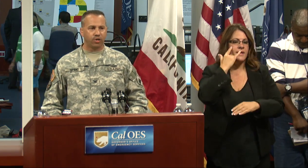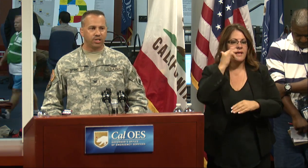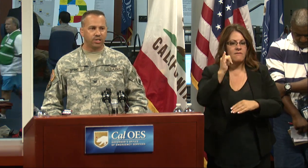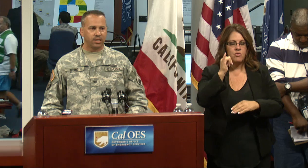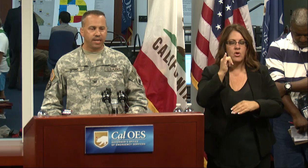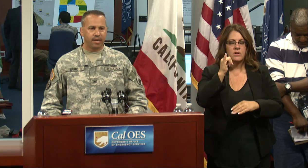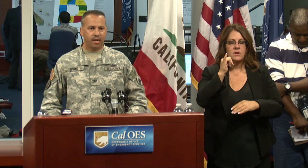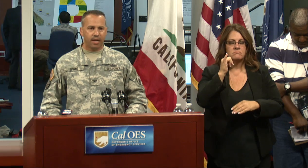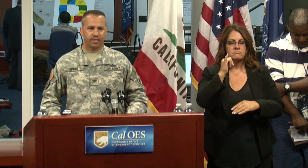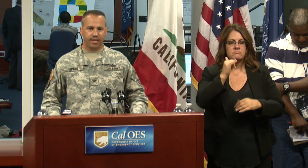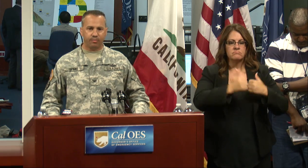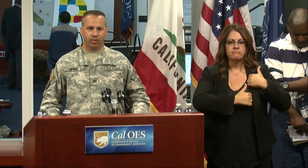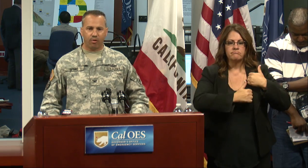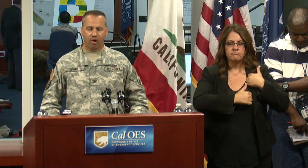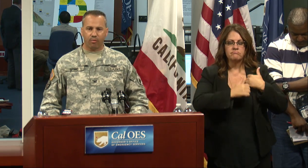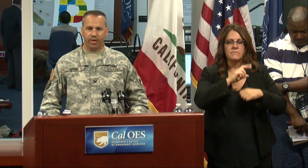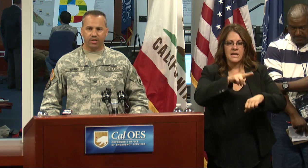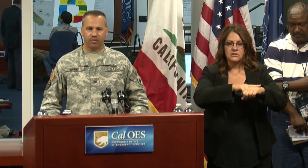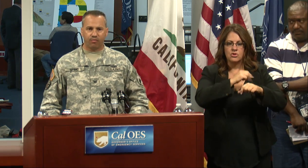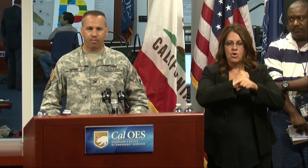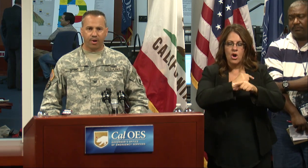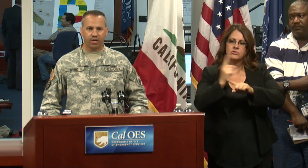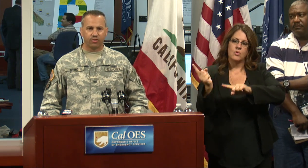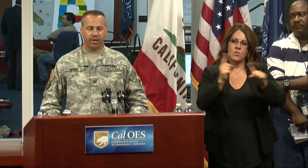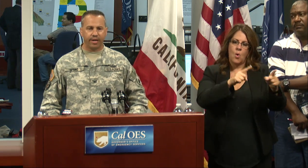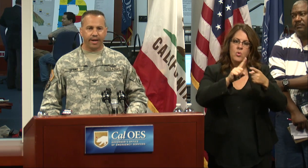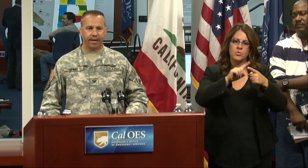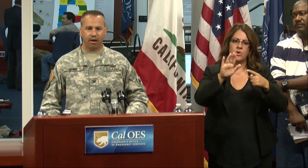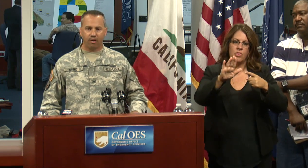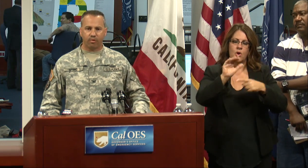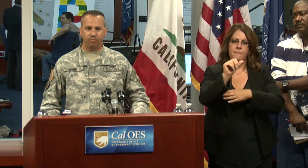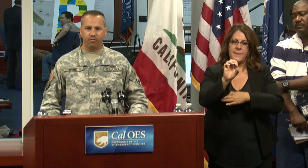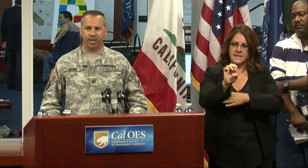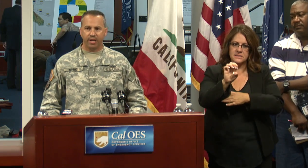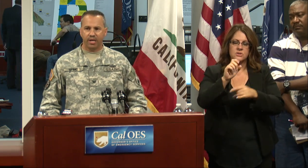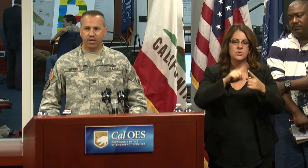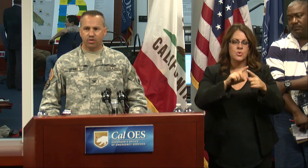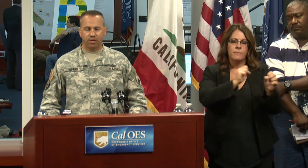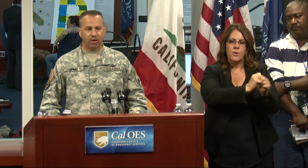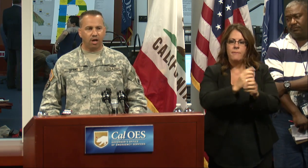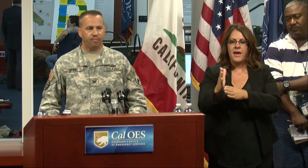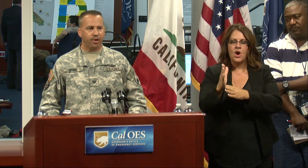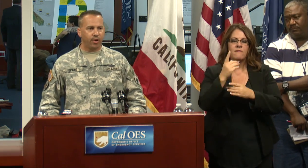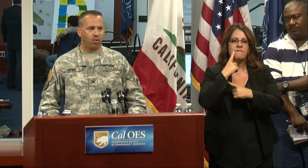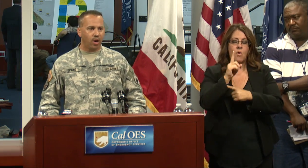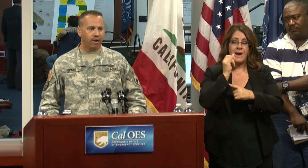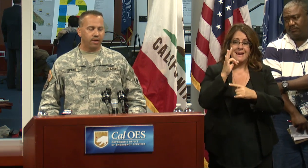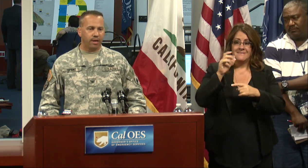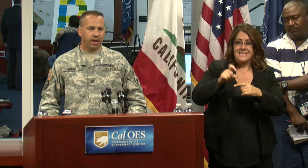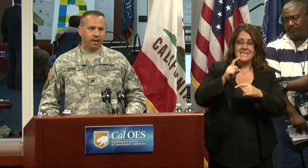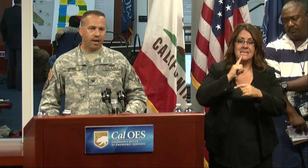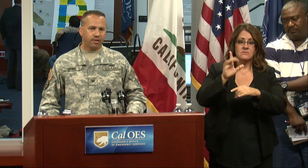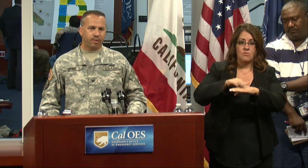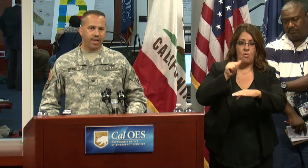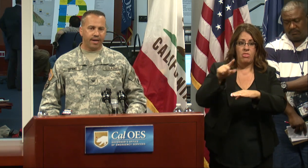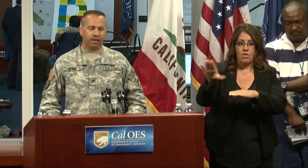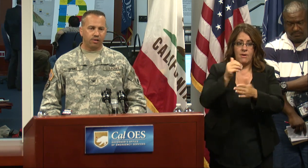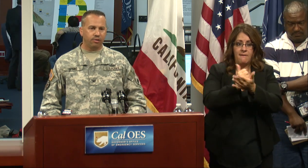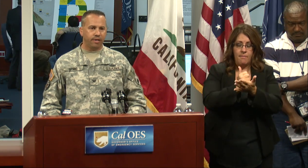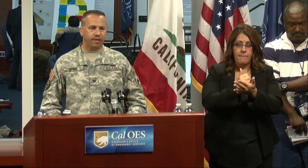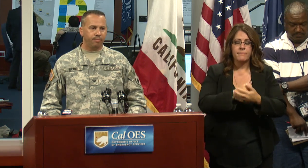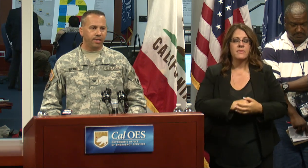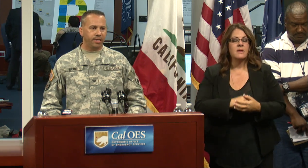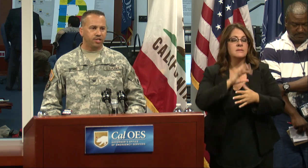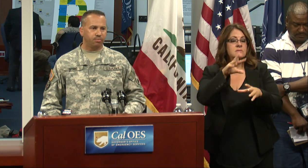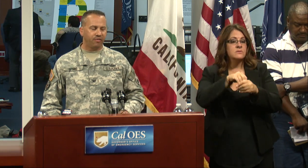forces, send them to their armories for posturing and onward movement should the call up be required. Some of that